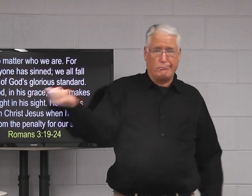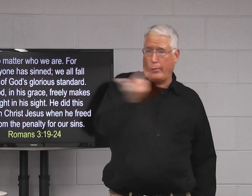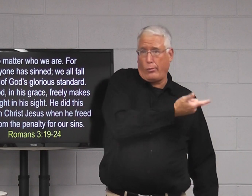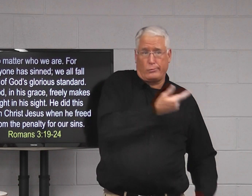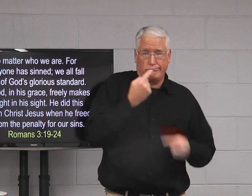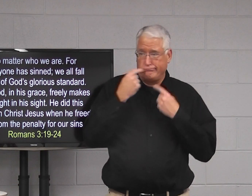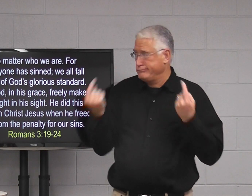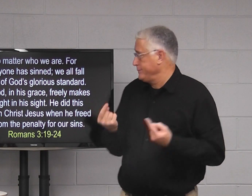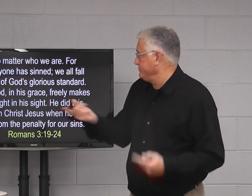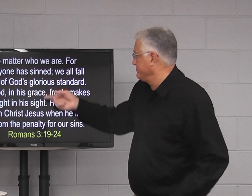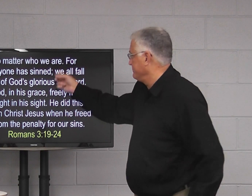all sinners.